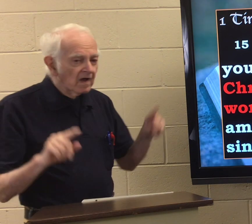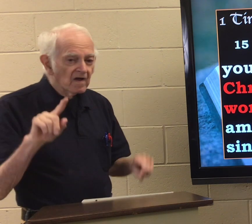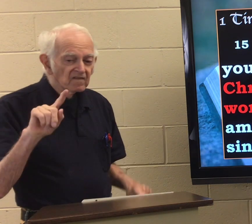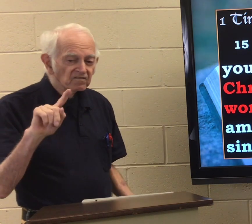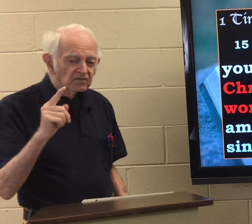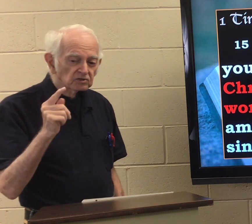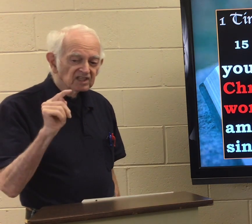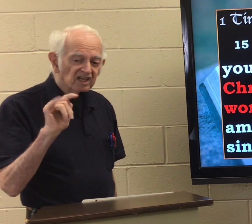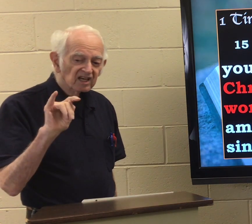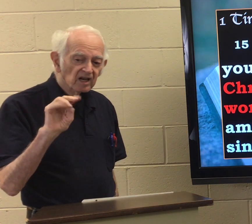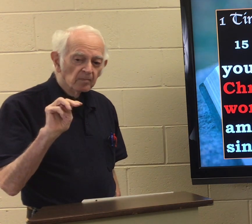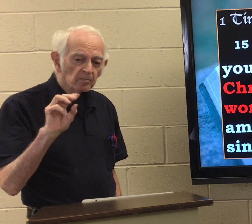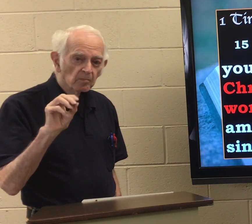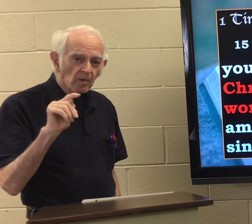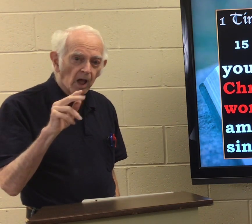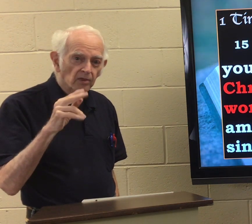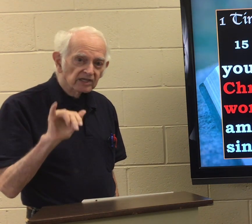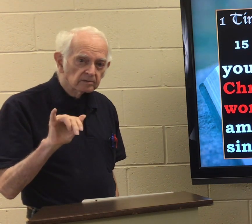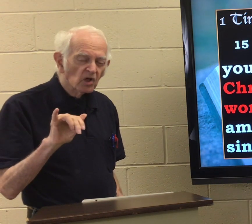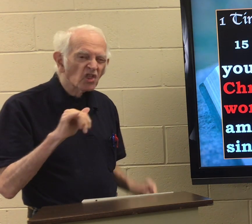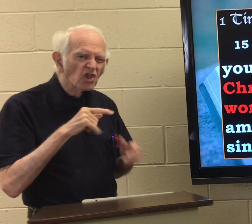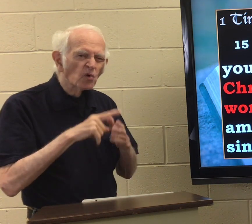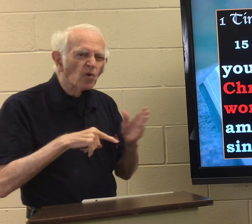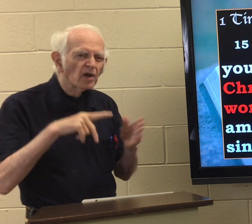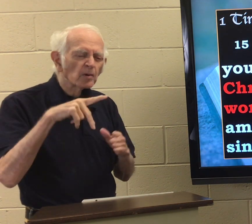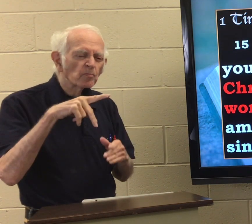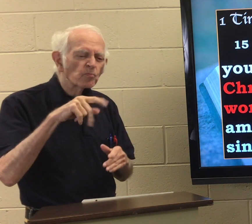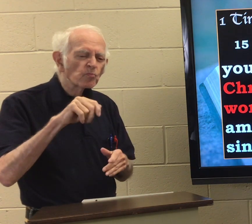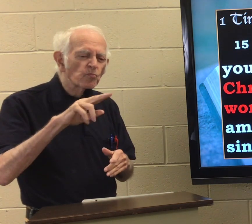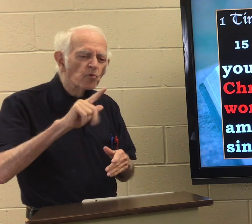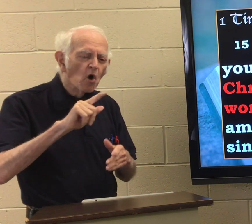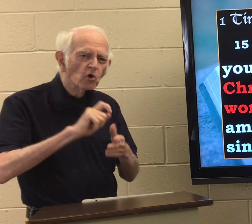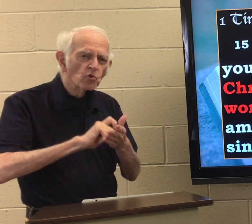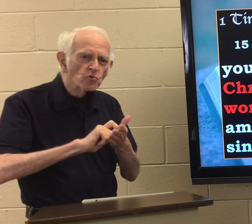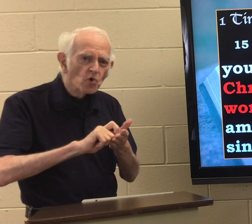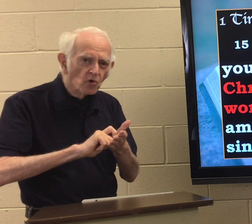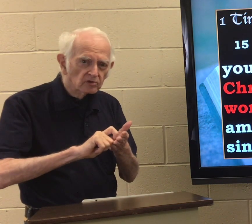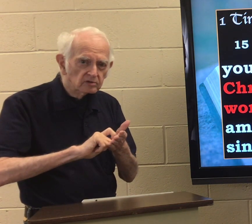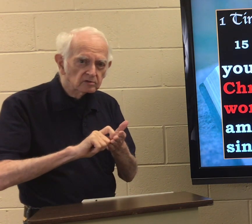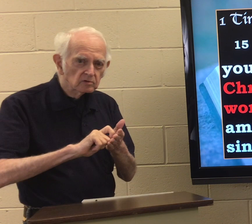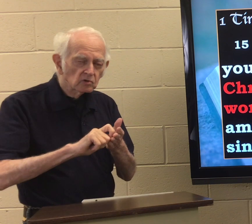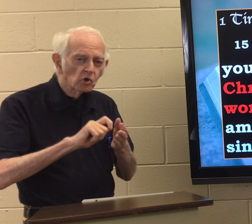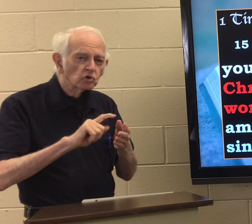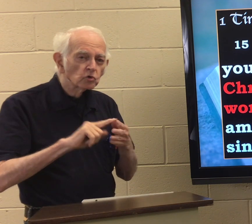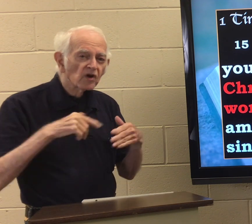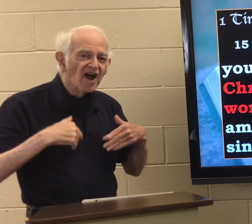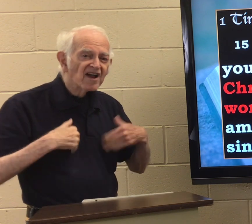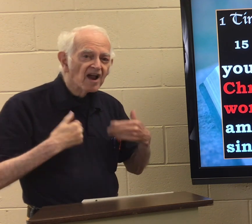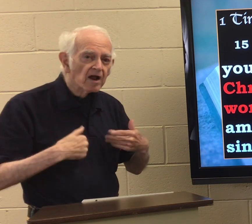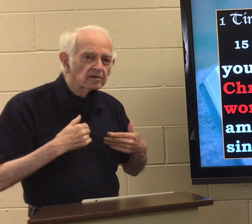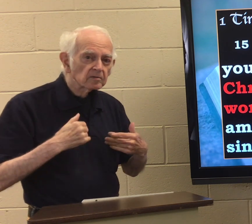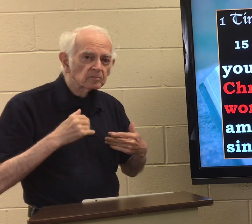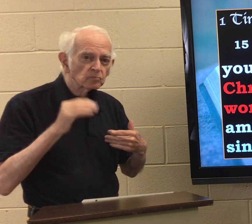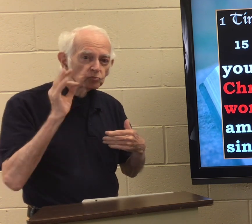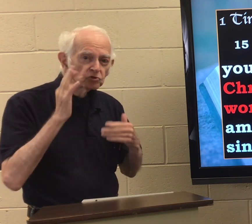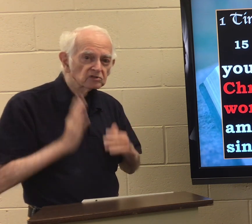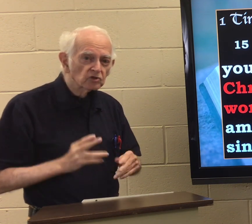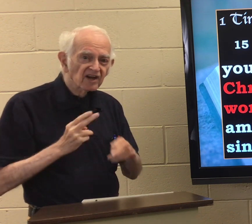In 1 Timothy, that's where Paul wrote to a young preacher